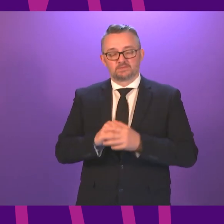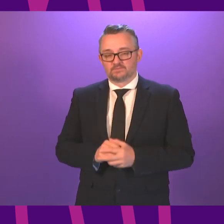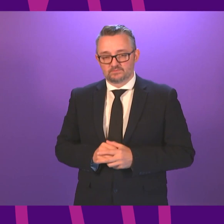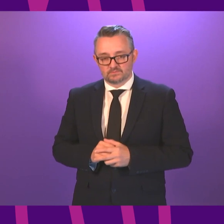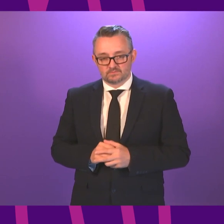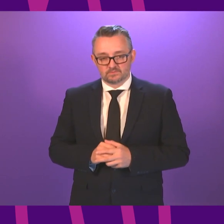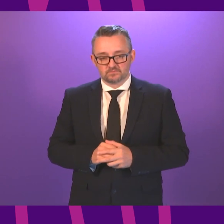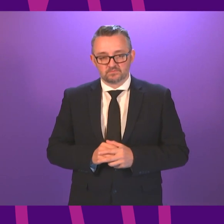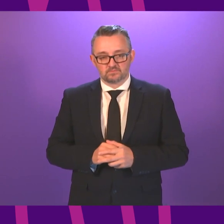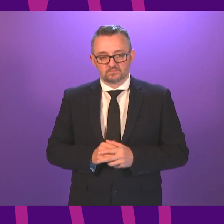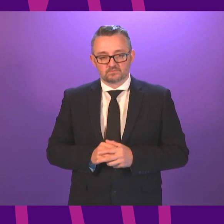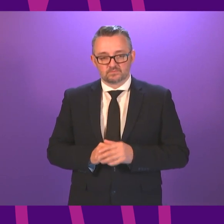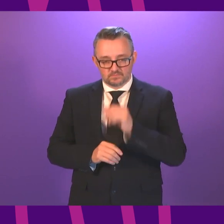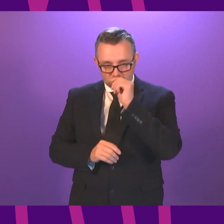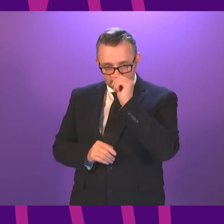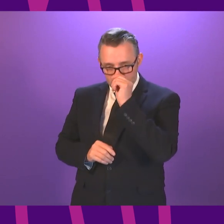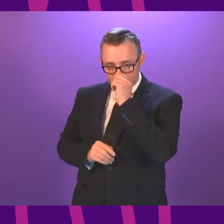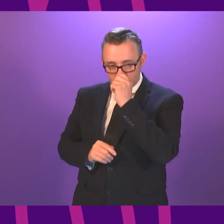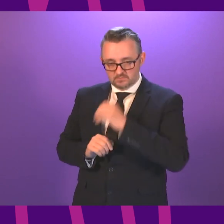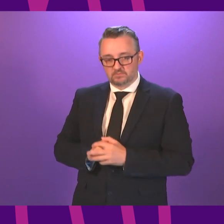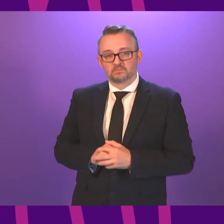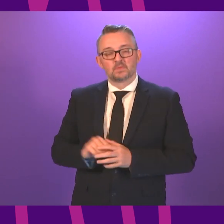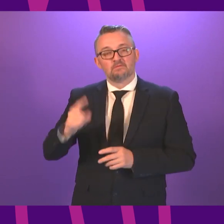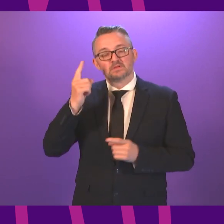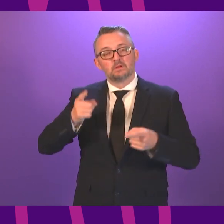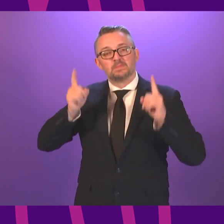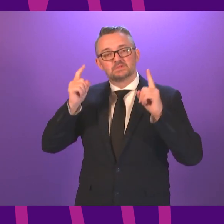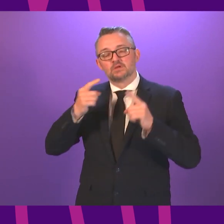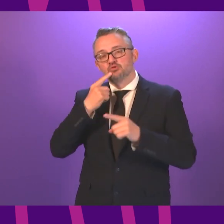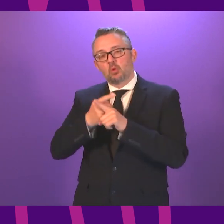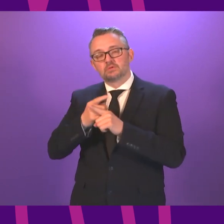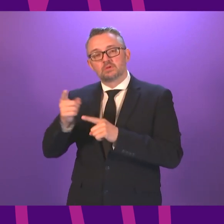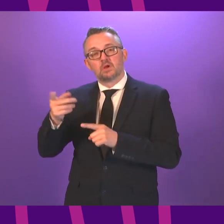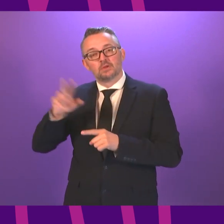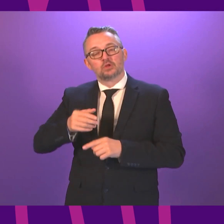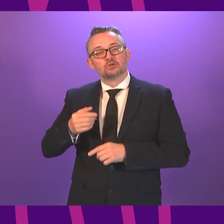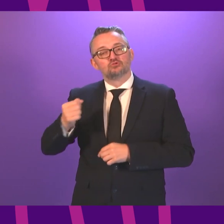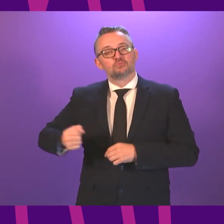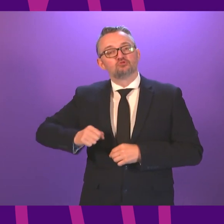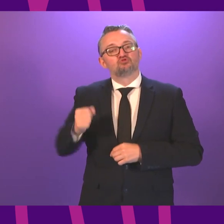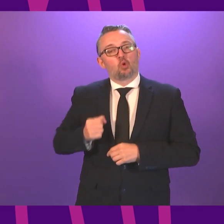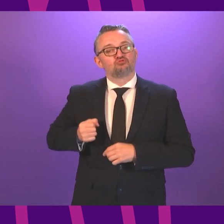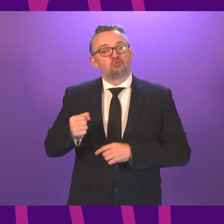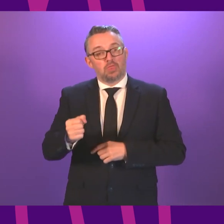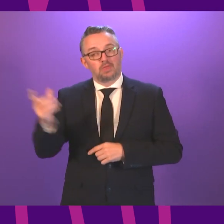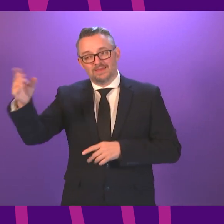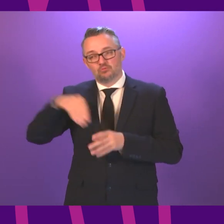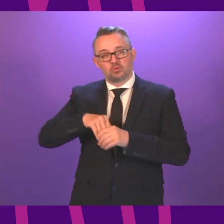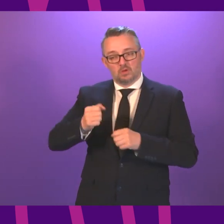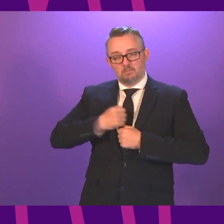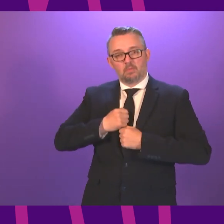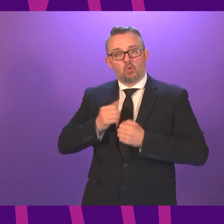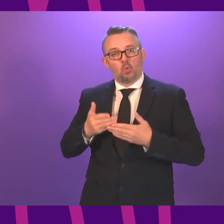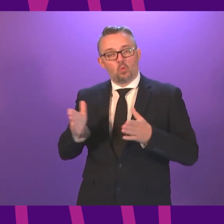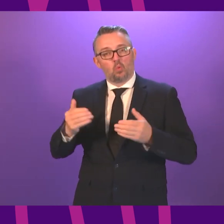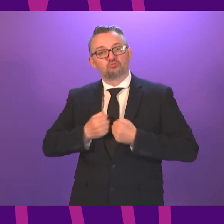Thank you The First Minister mentioned the first moves to take Scott Rail into public ownership during the 100 days I wonder